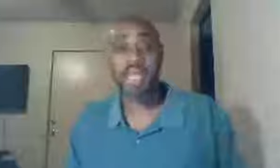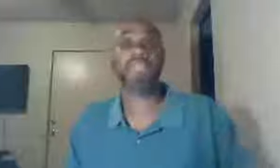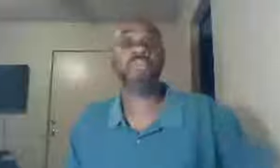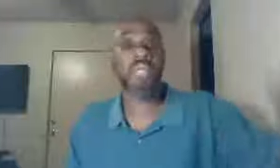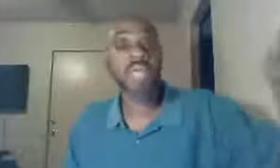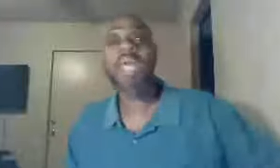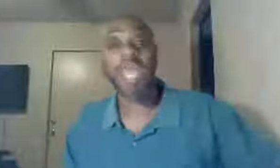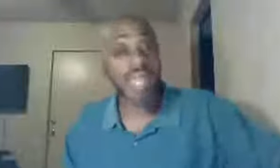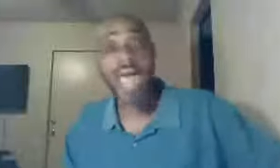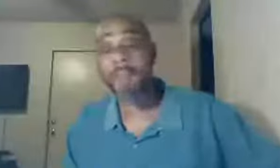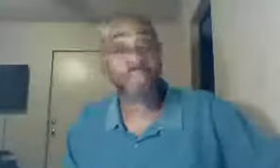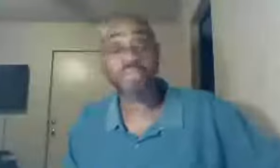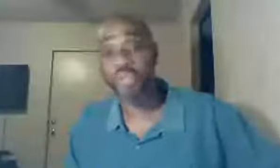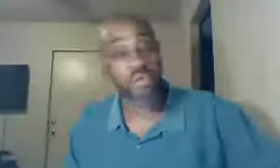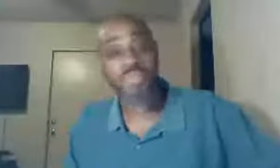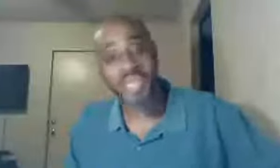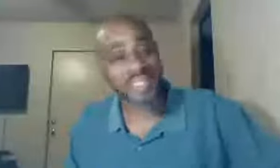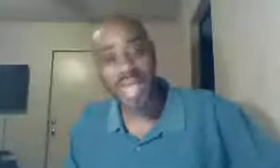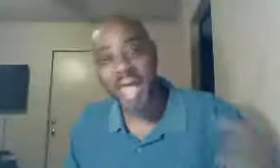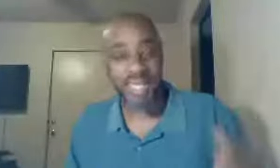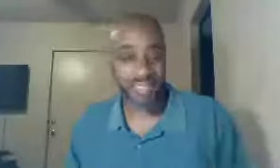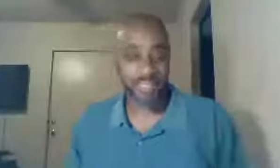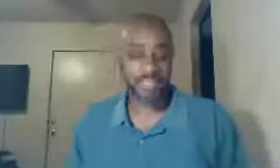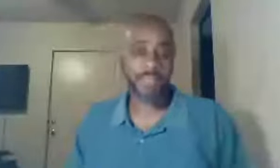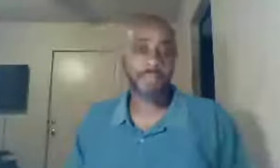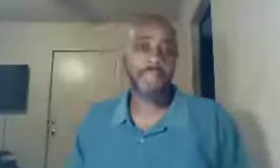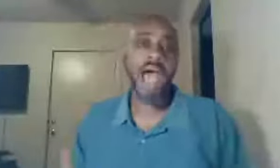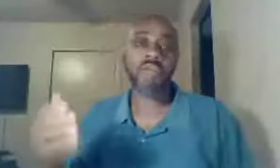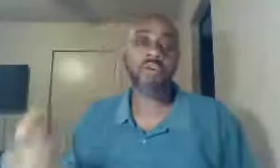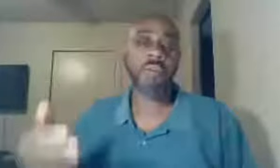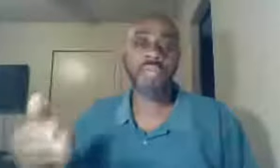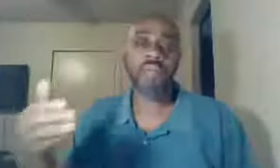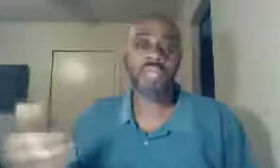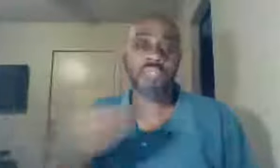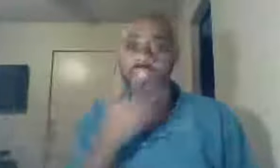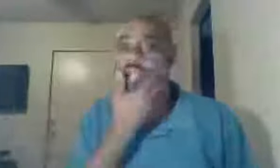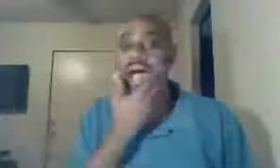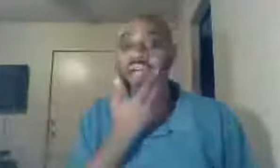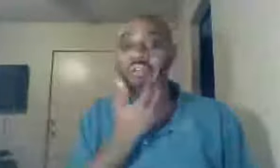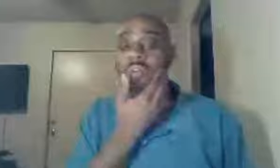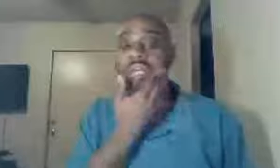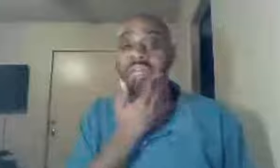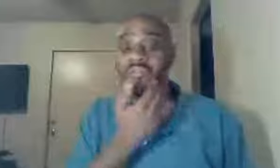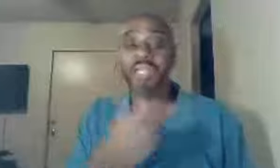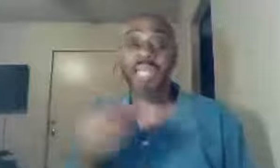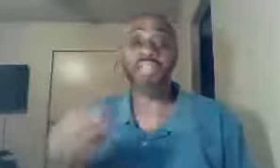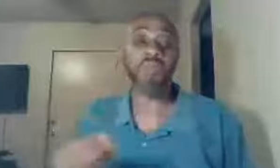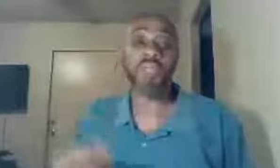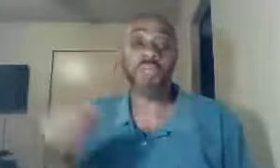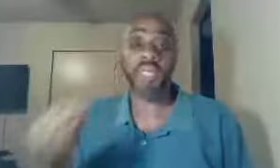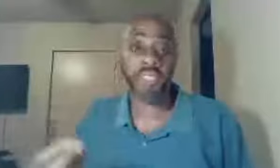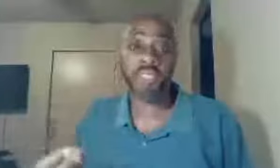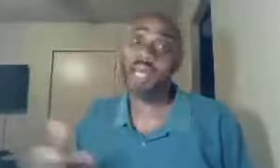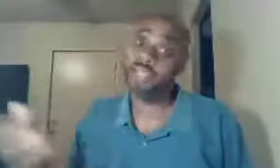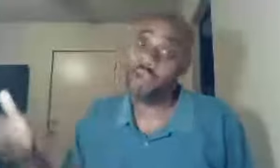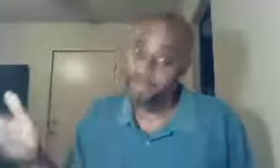last week, it happens to this day, I grew up in a religion, I grew up in an affiliation, with a religion, now they call them